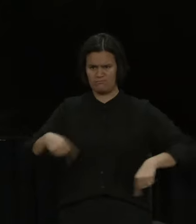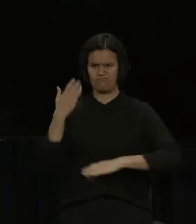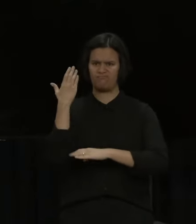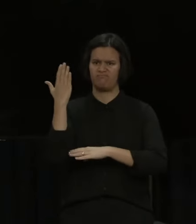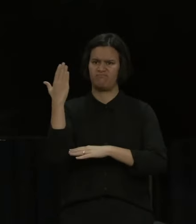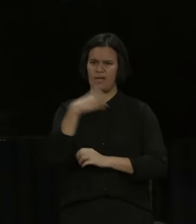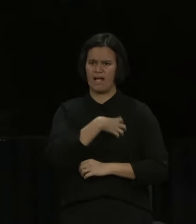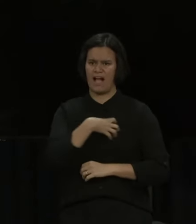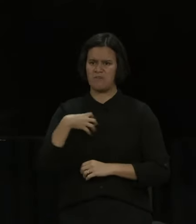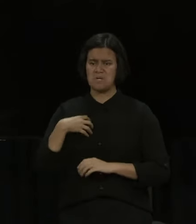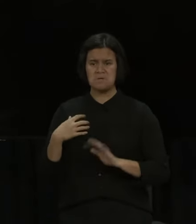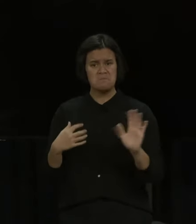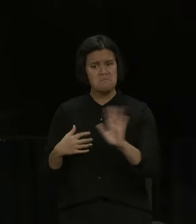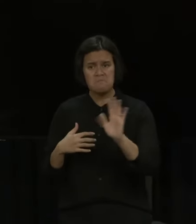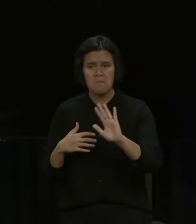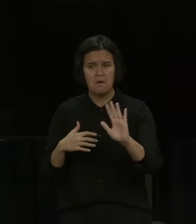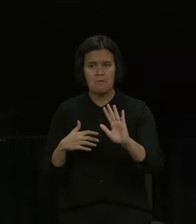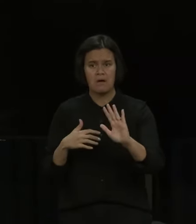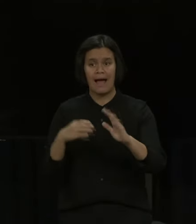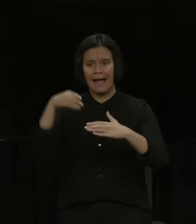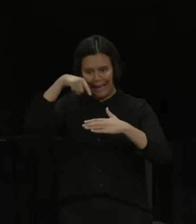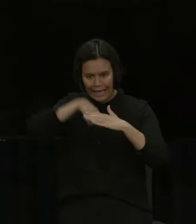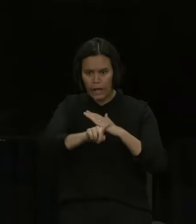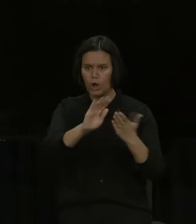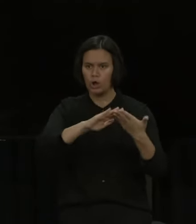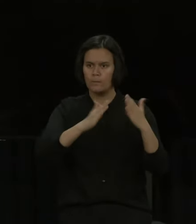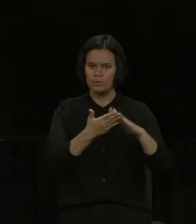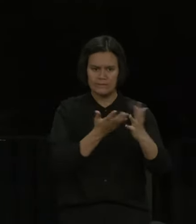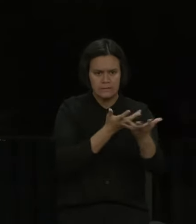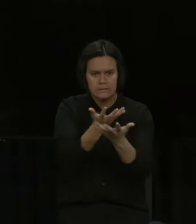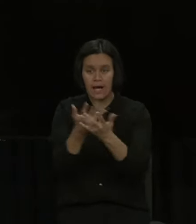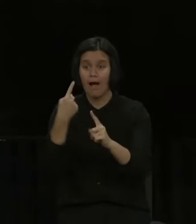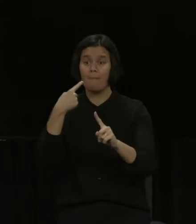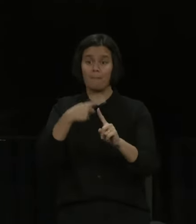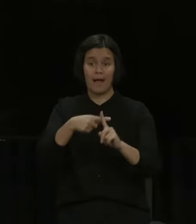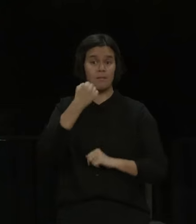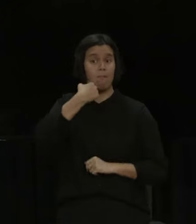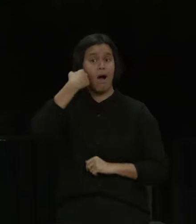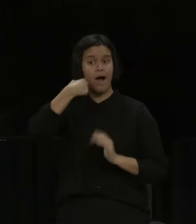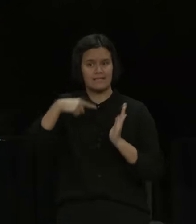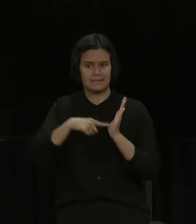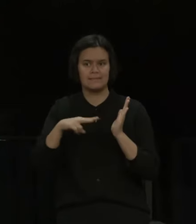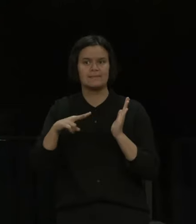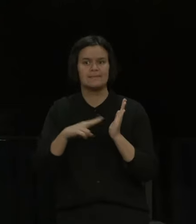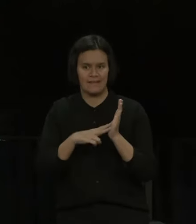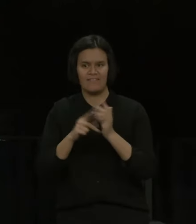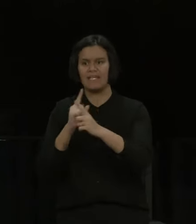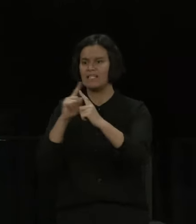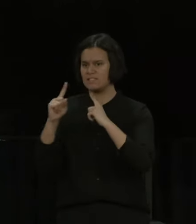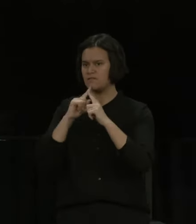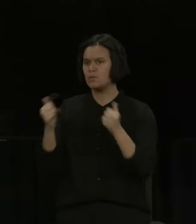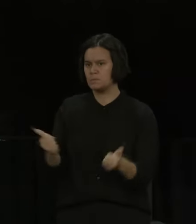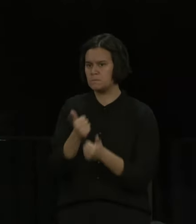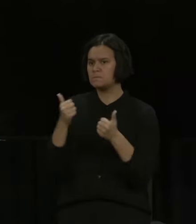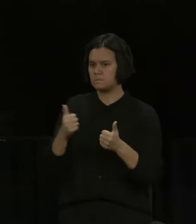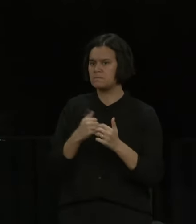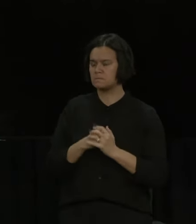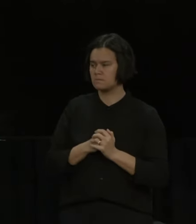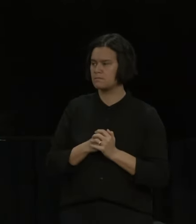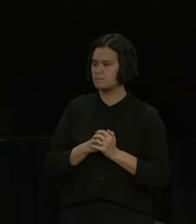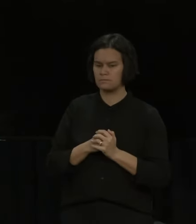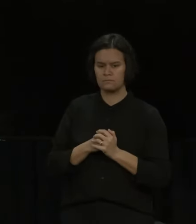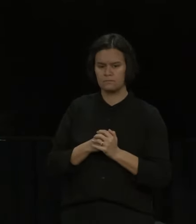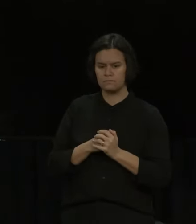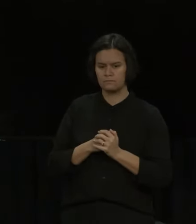and actually getting out and about which helps him to do that. Is there any risk that Nelson goes to red because of his cases on Friday or is it